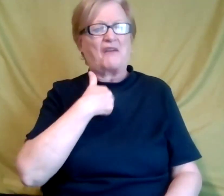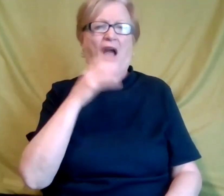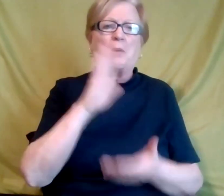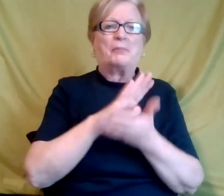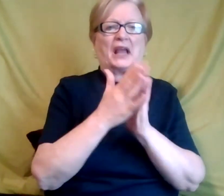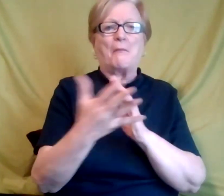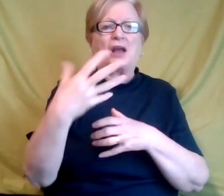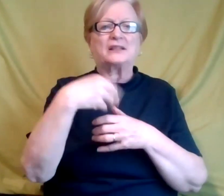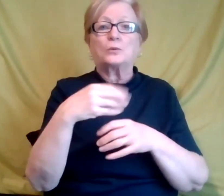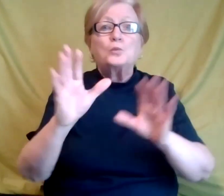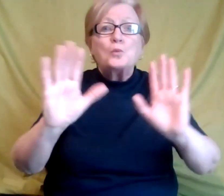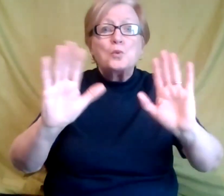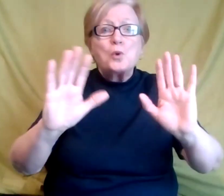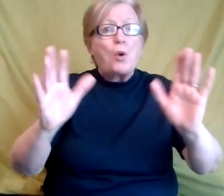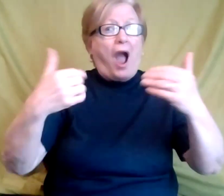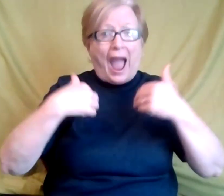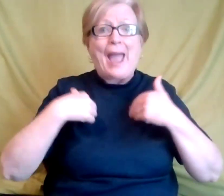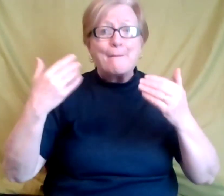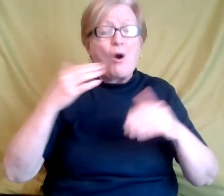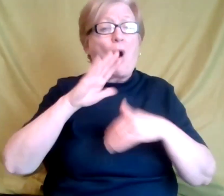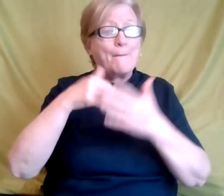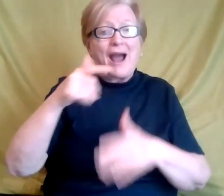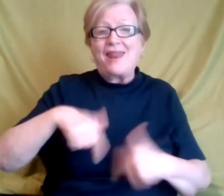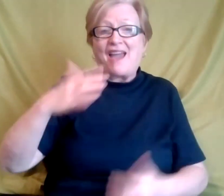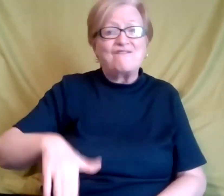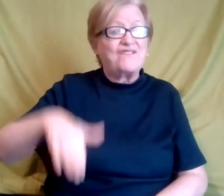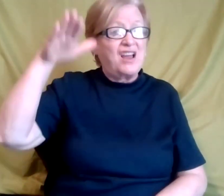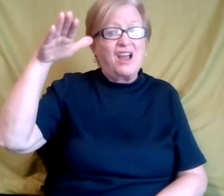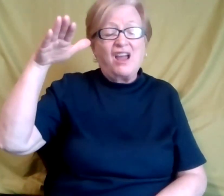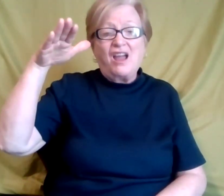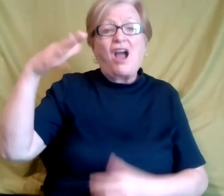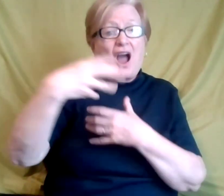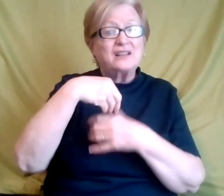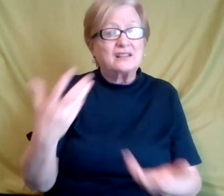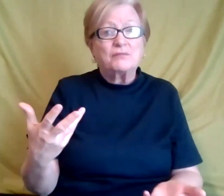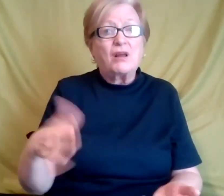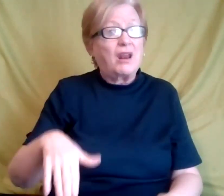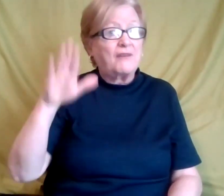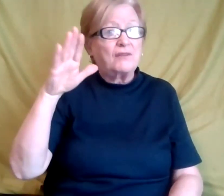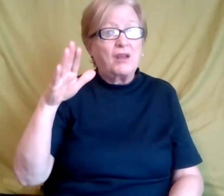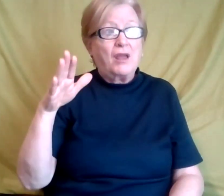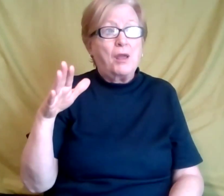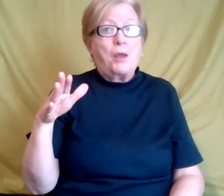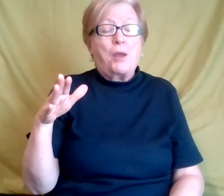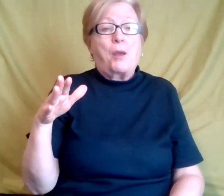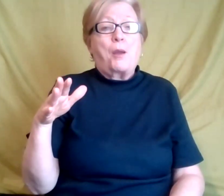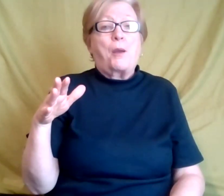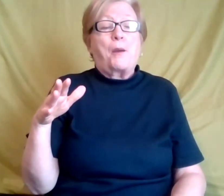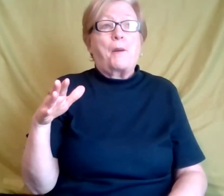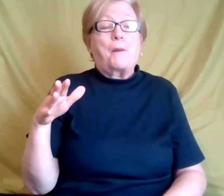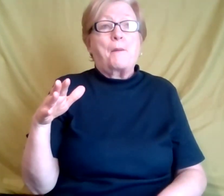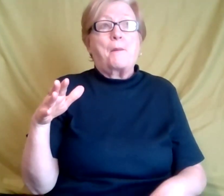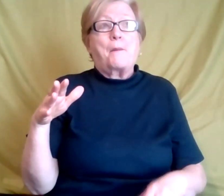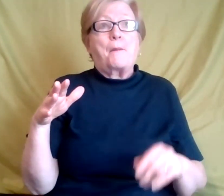have been this way my whole life. And so when it comes to the